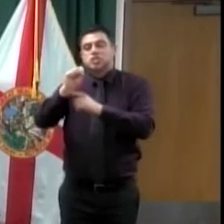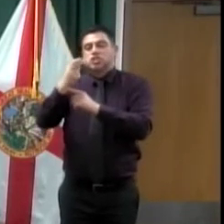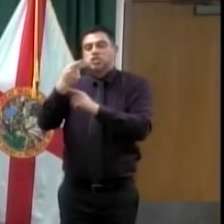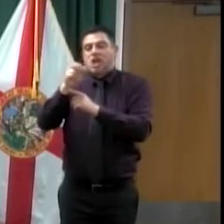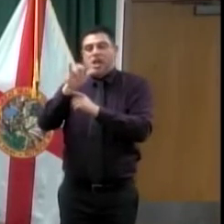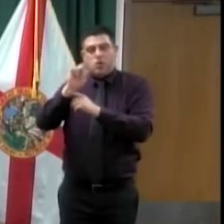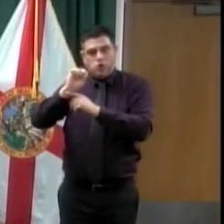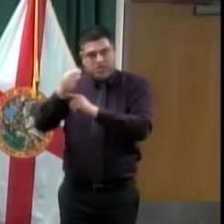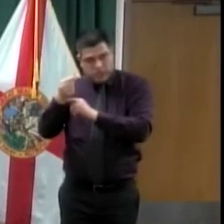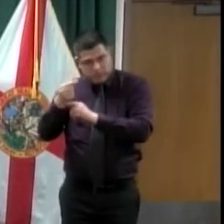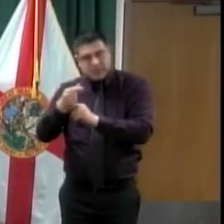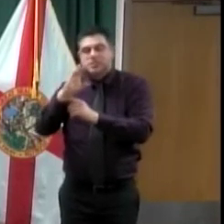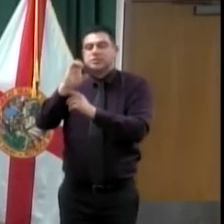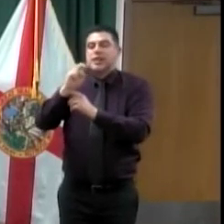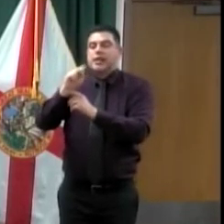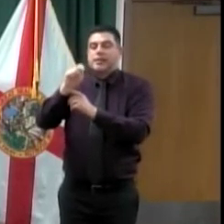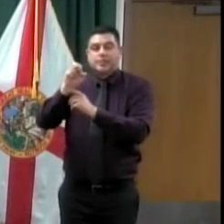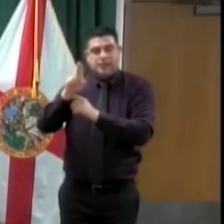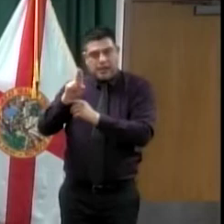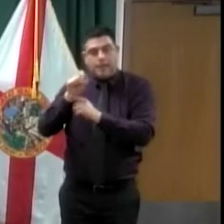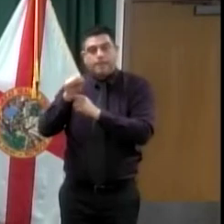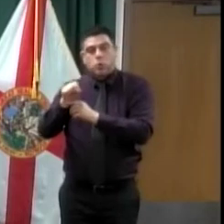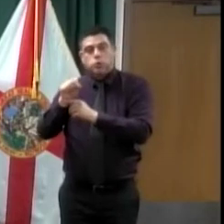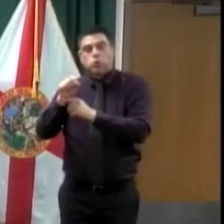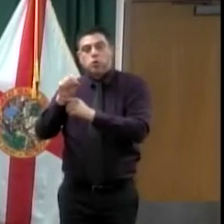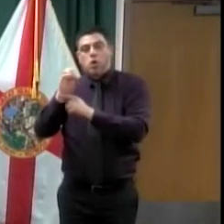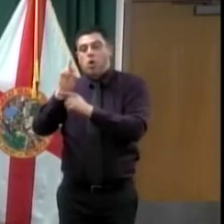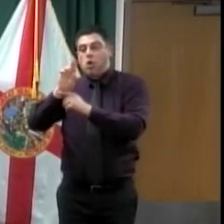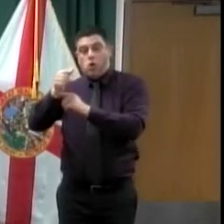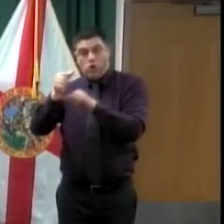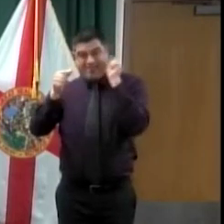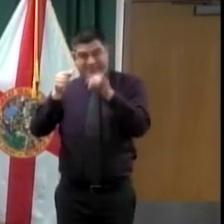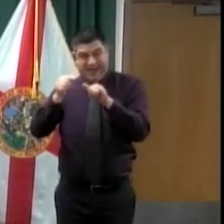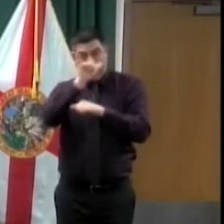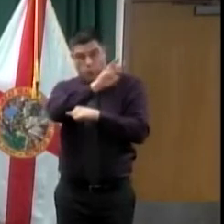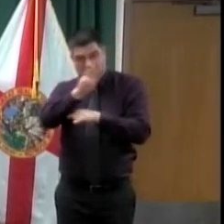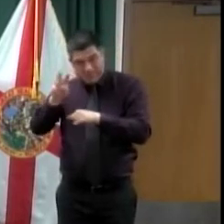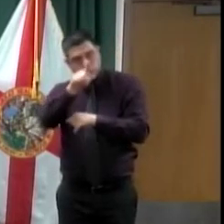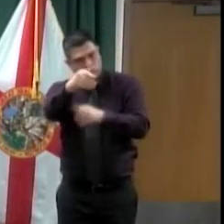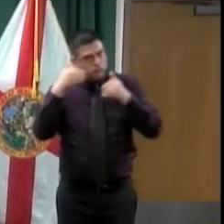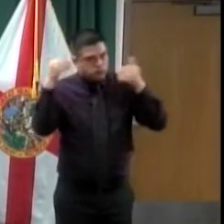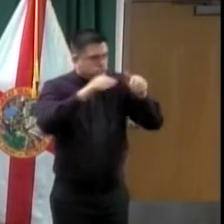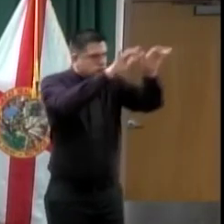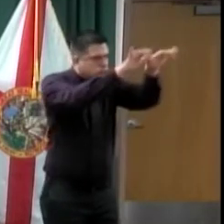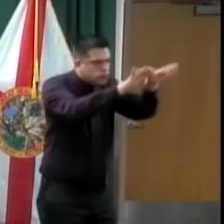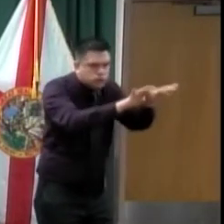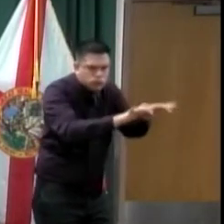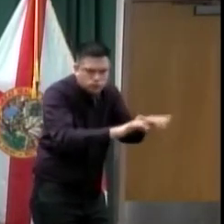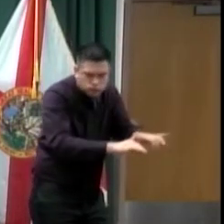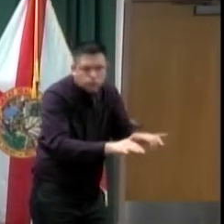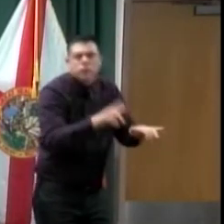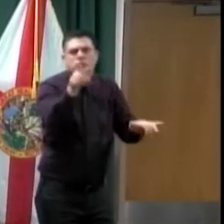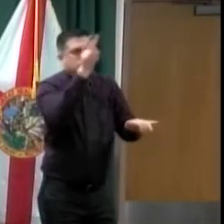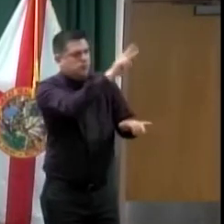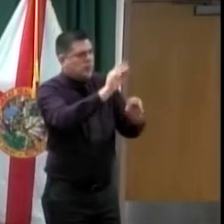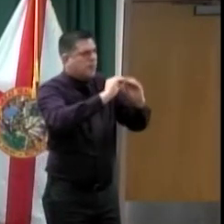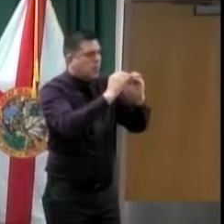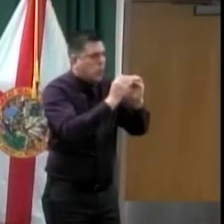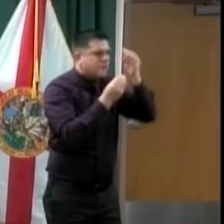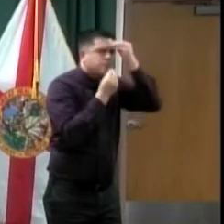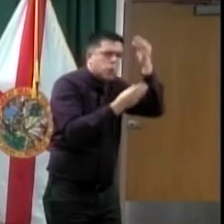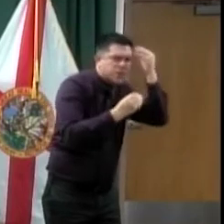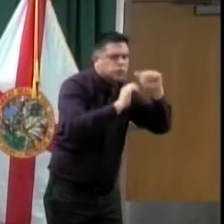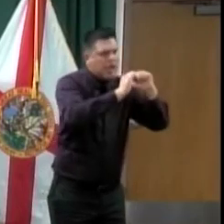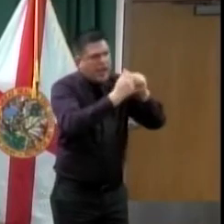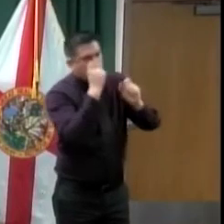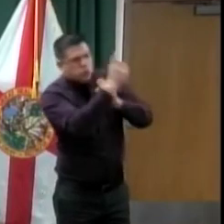And the reason we're doing this virtually for two reasons. First is to keep all of you donors and supporters safe in